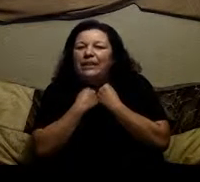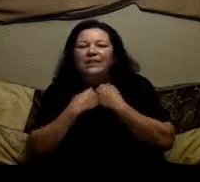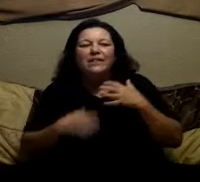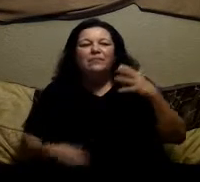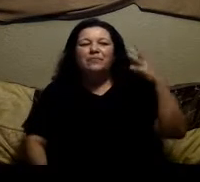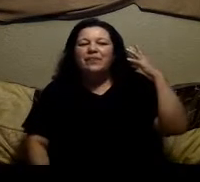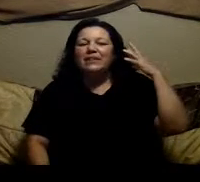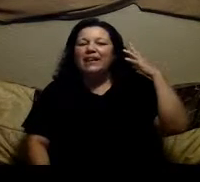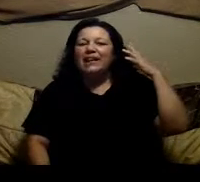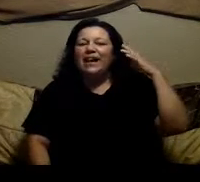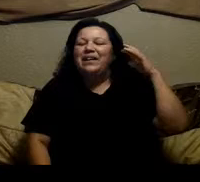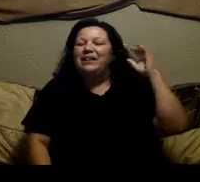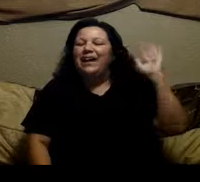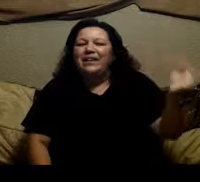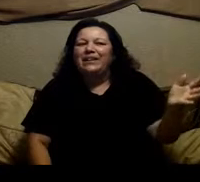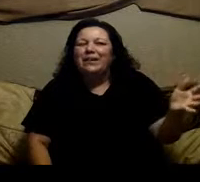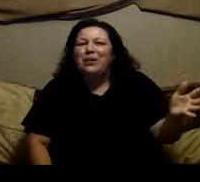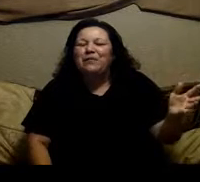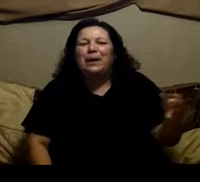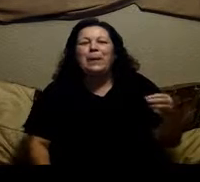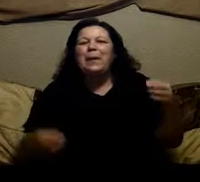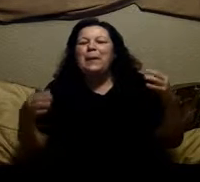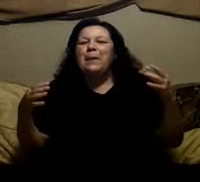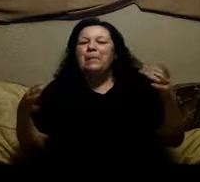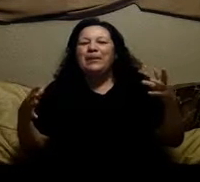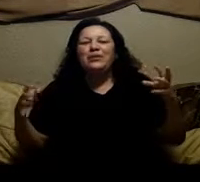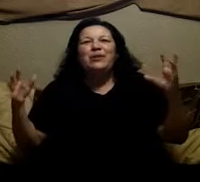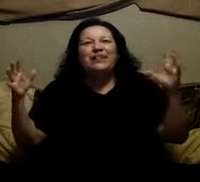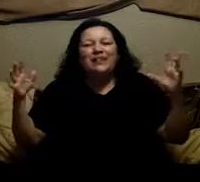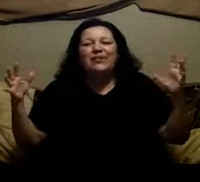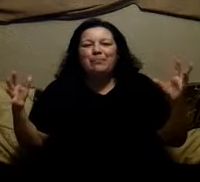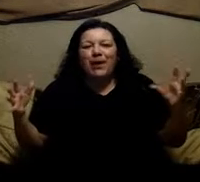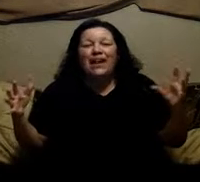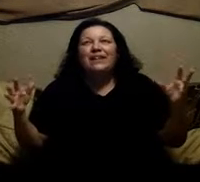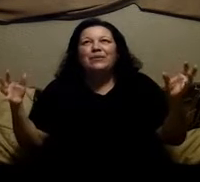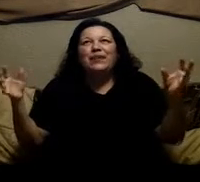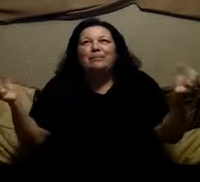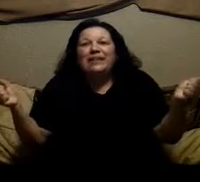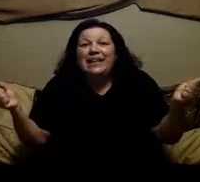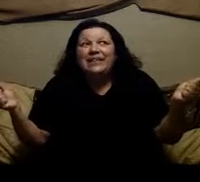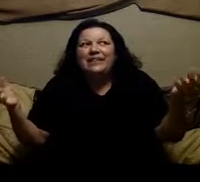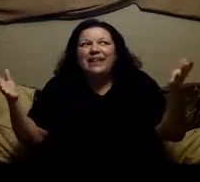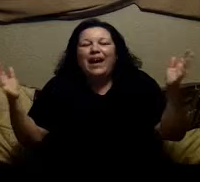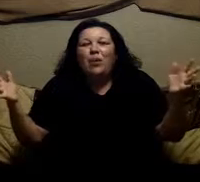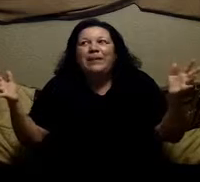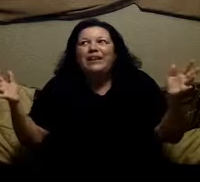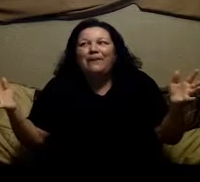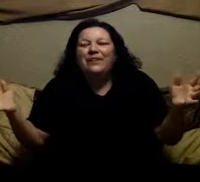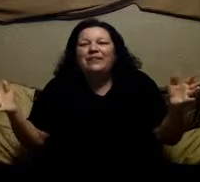me that i can't let go of it but you know so i sat there and i prayed and i was like please help me get off these